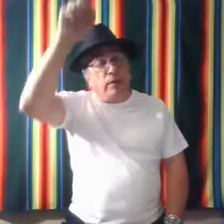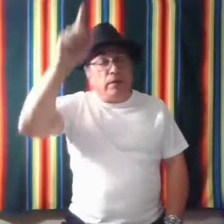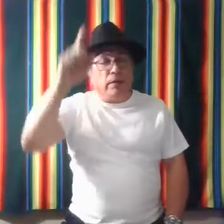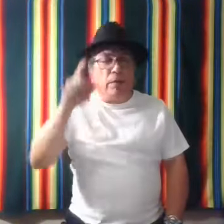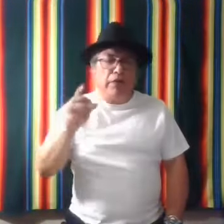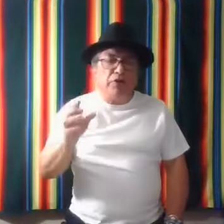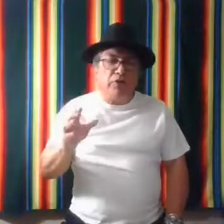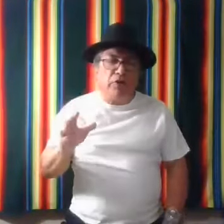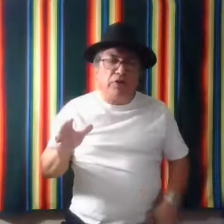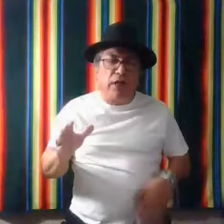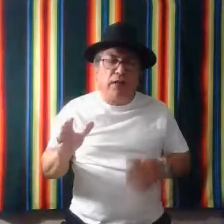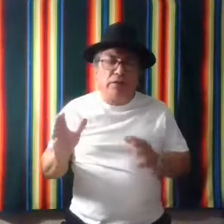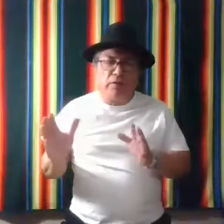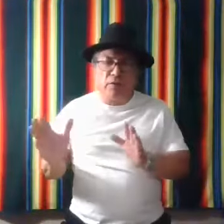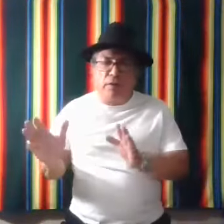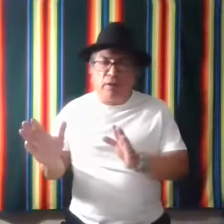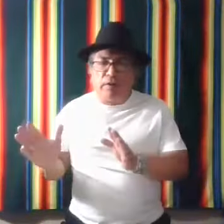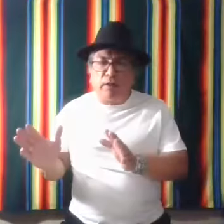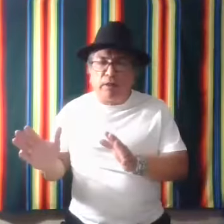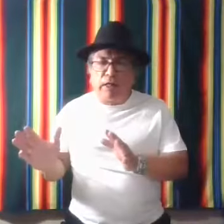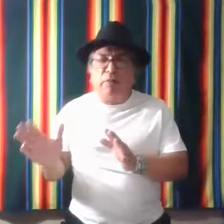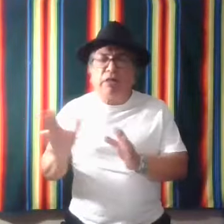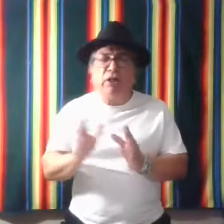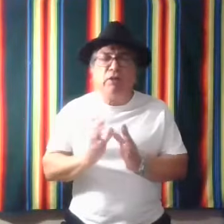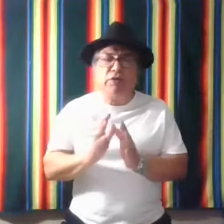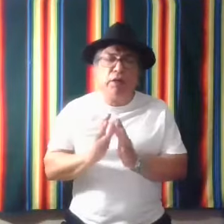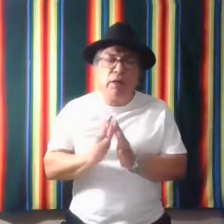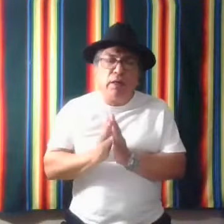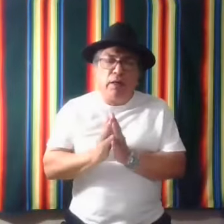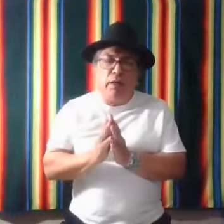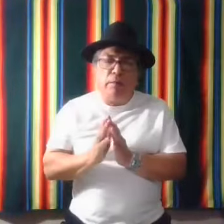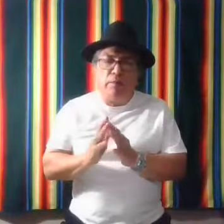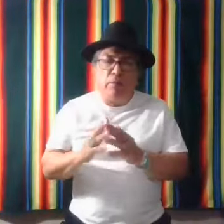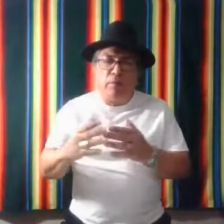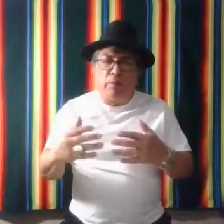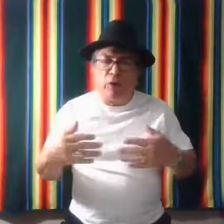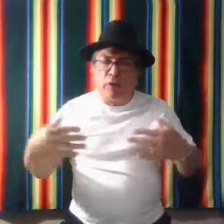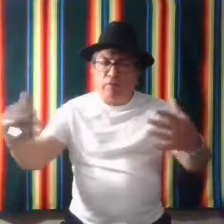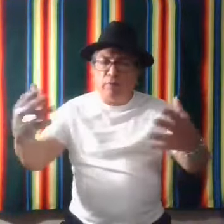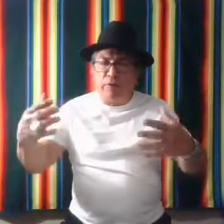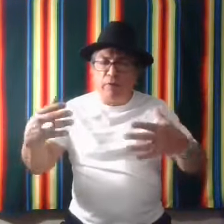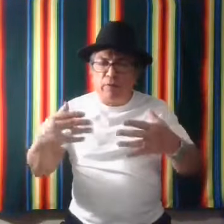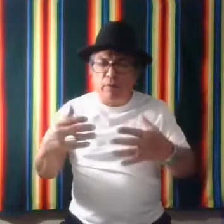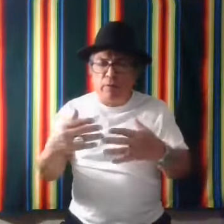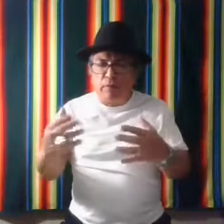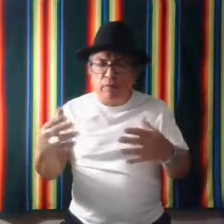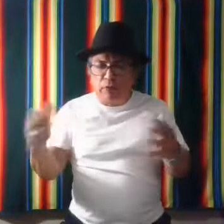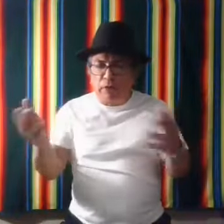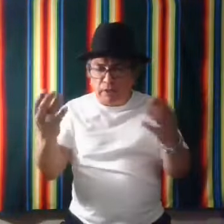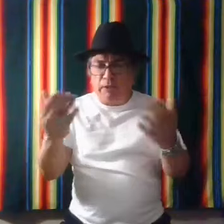And I imagine there's other signs that can be used, um, brought in from other American Indians